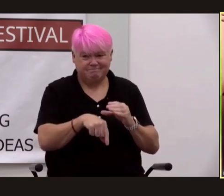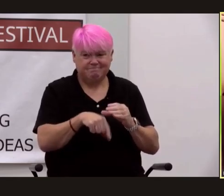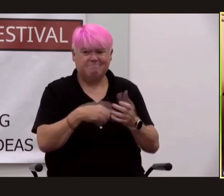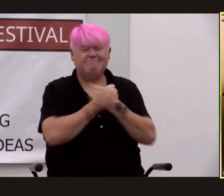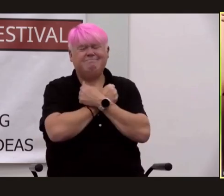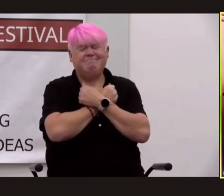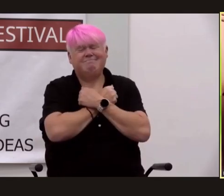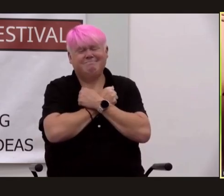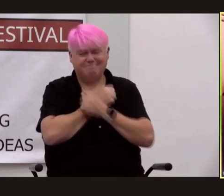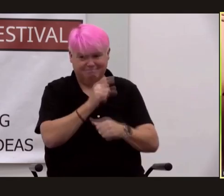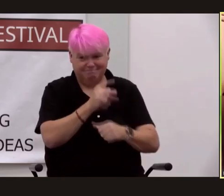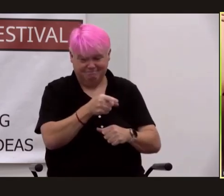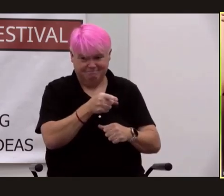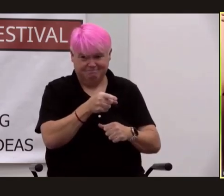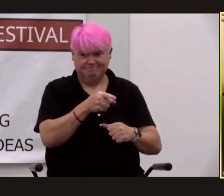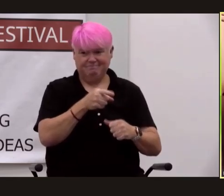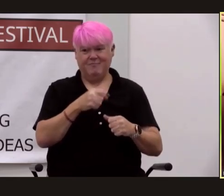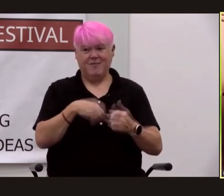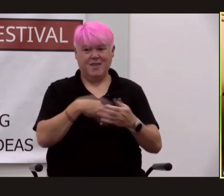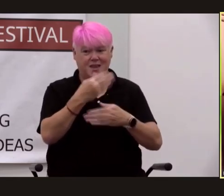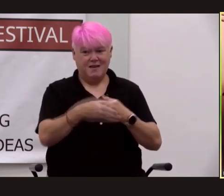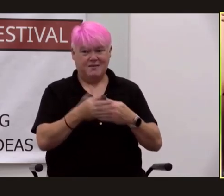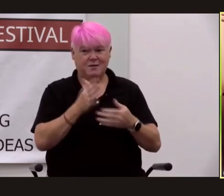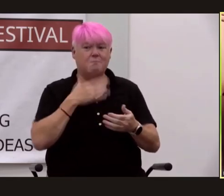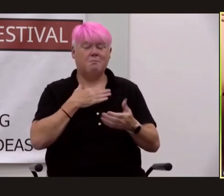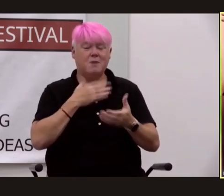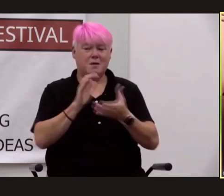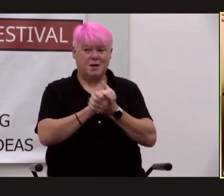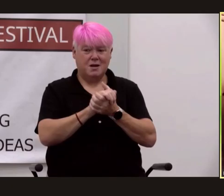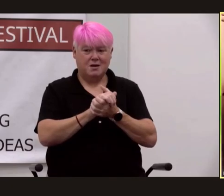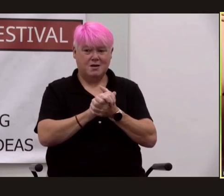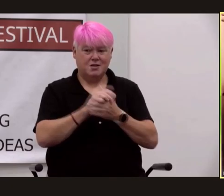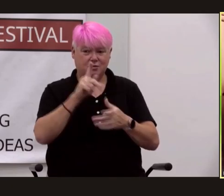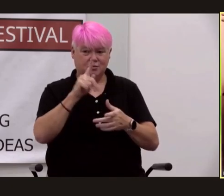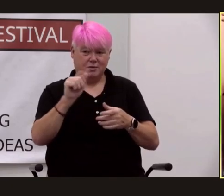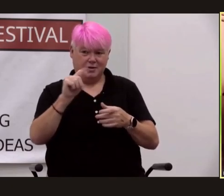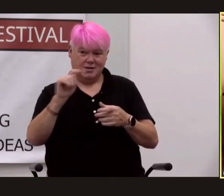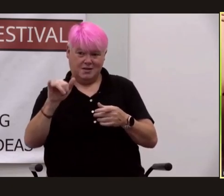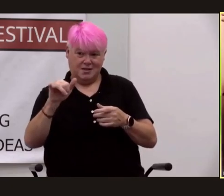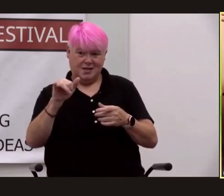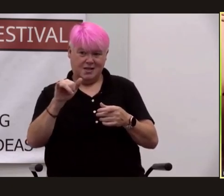as you surely know even after my marriage to kitty she and i have maintained